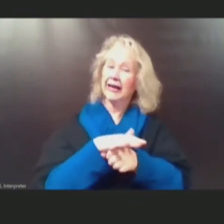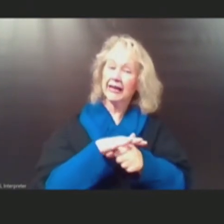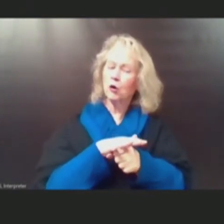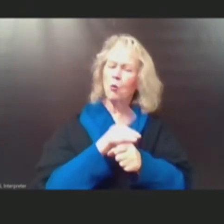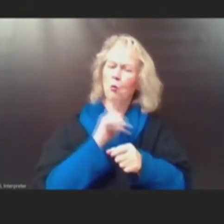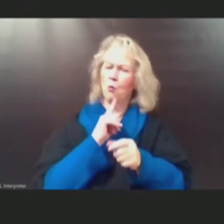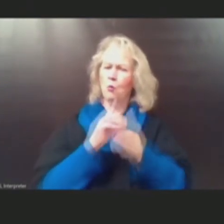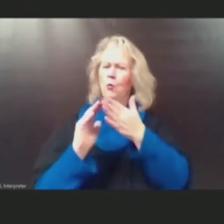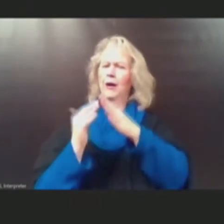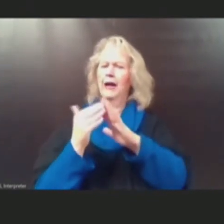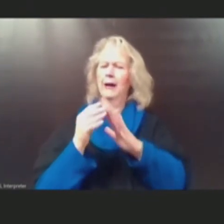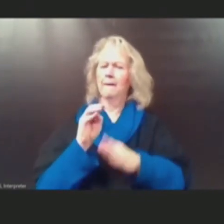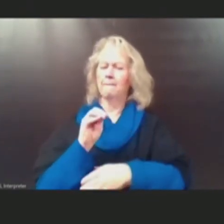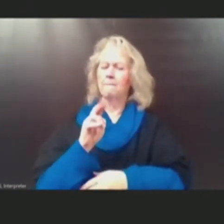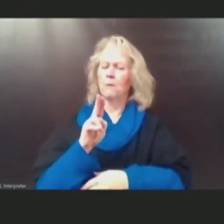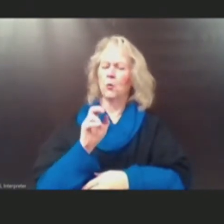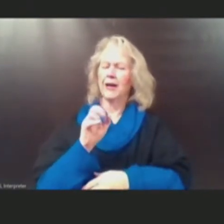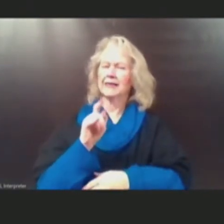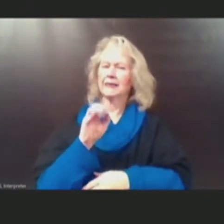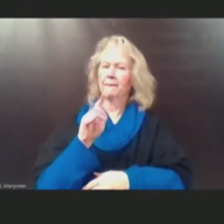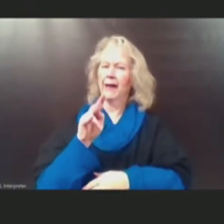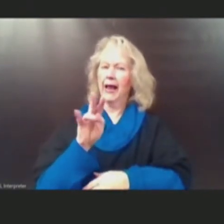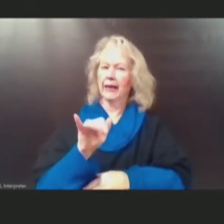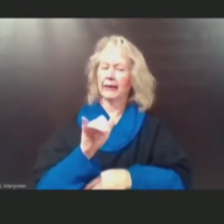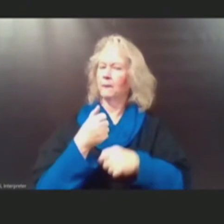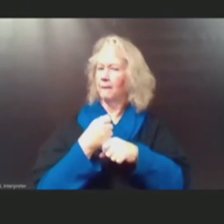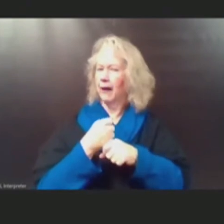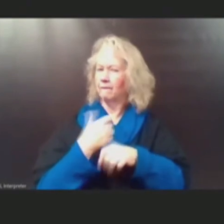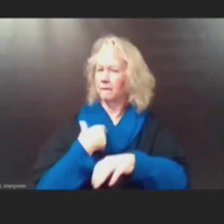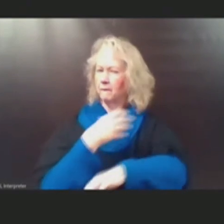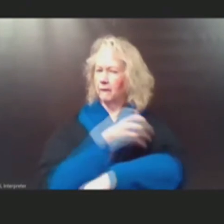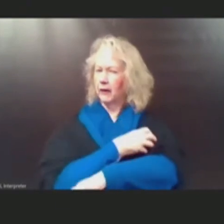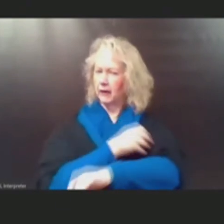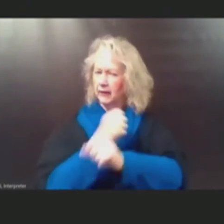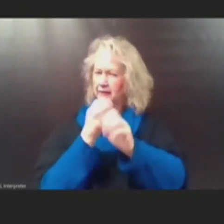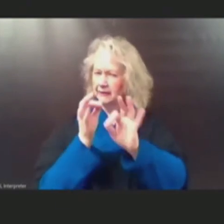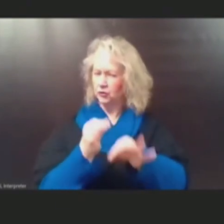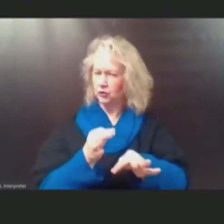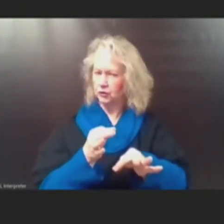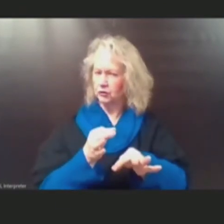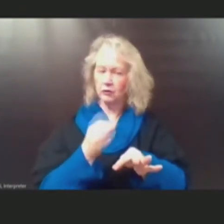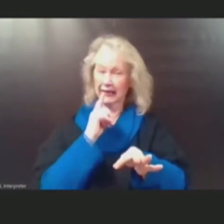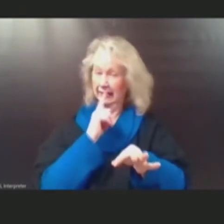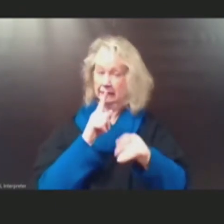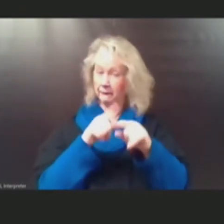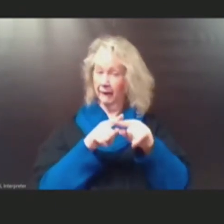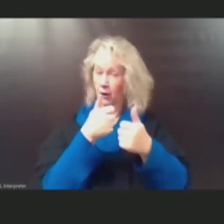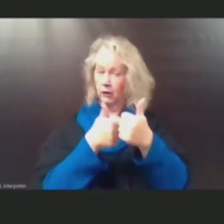decision on whether to mask in schools and, or like, does that differ between districts?